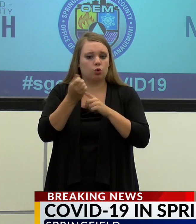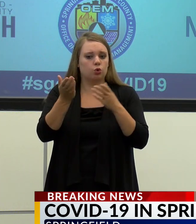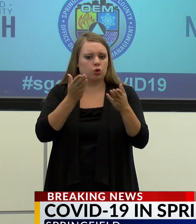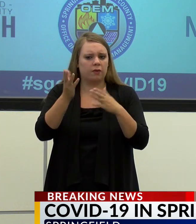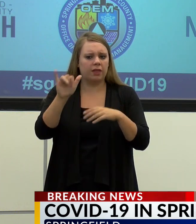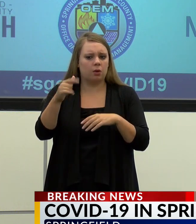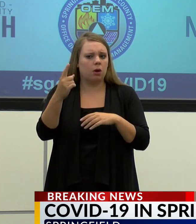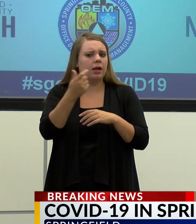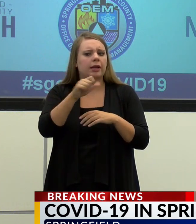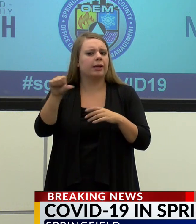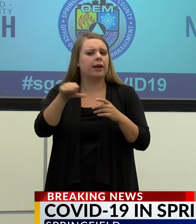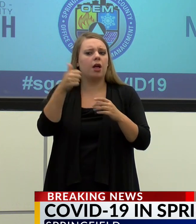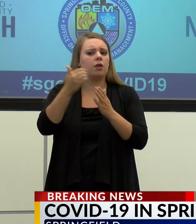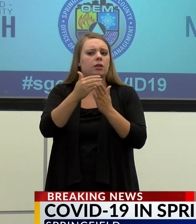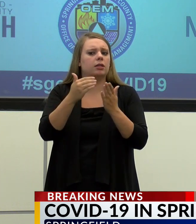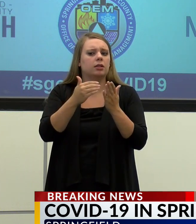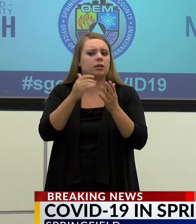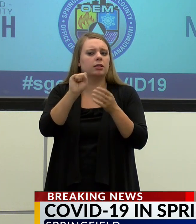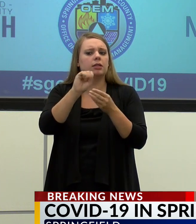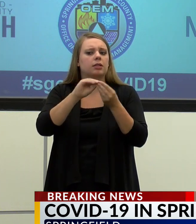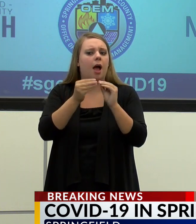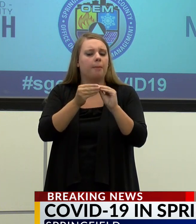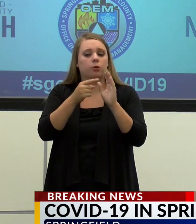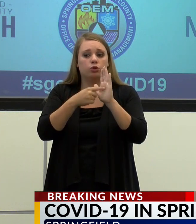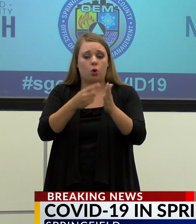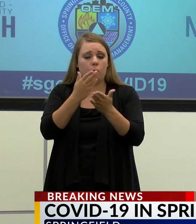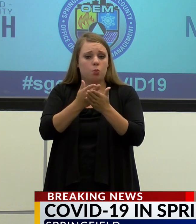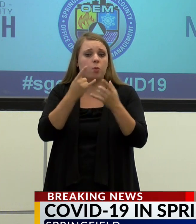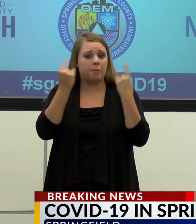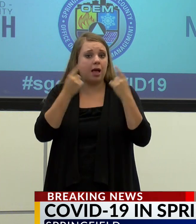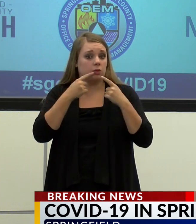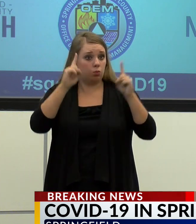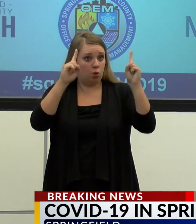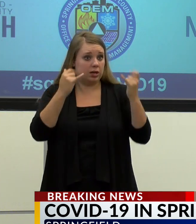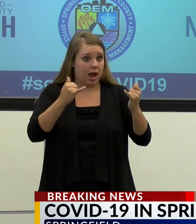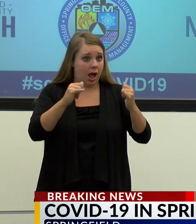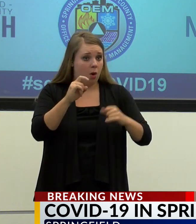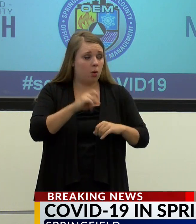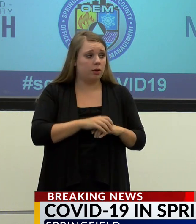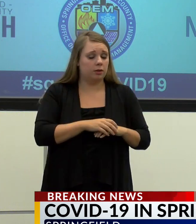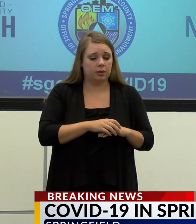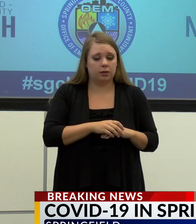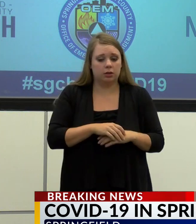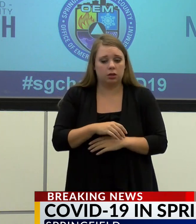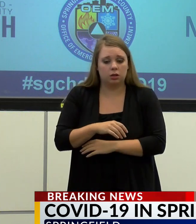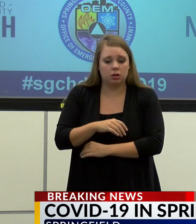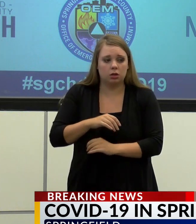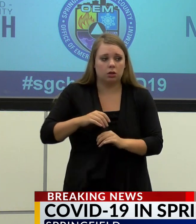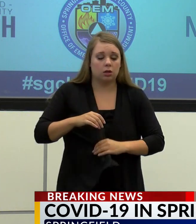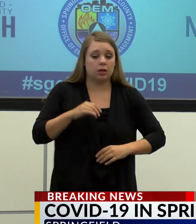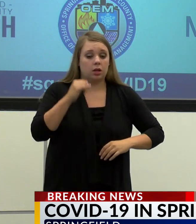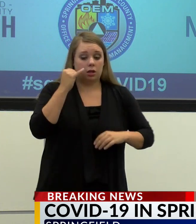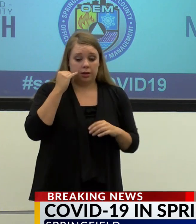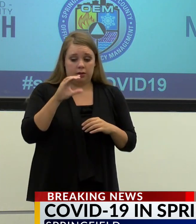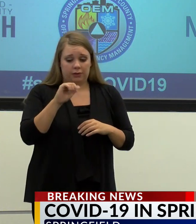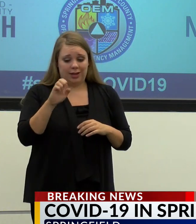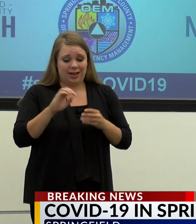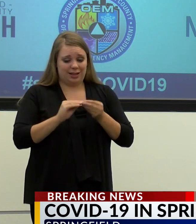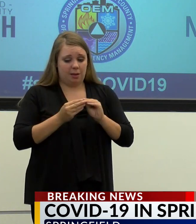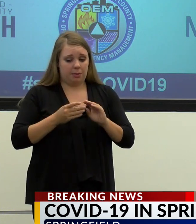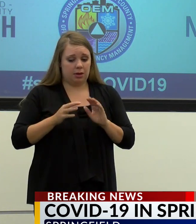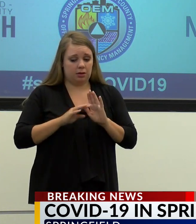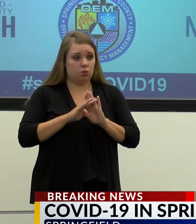Is there any other steps that you've got that shows that masking is working? Uh, you know, when you have case growth, uh,